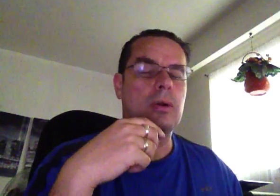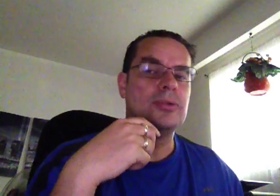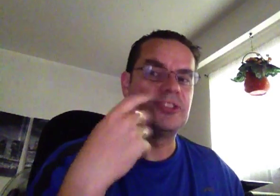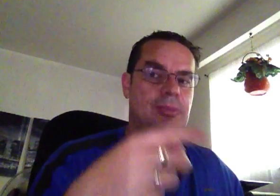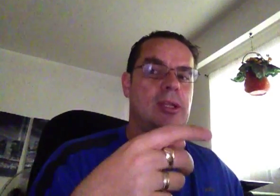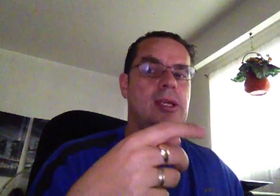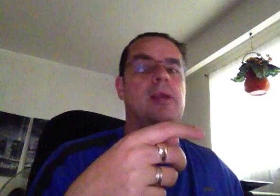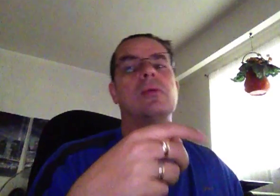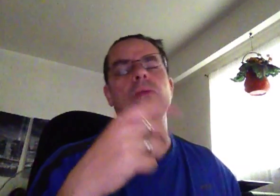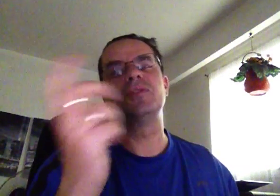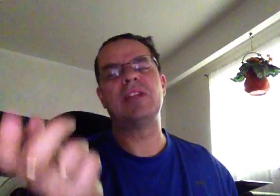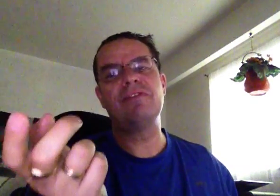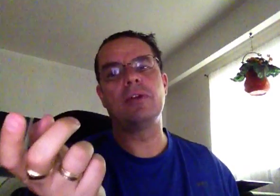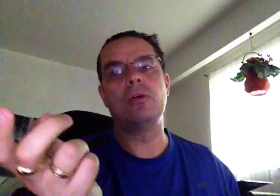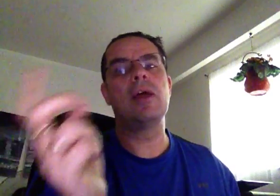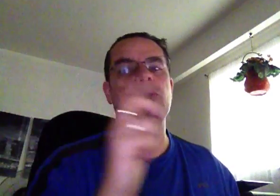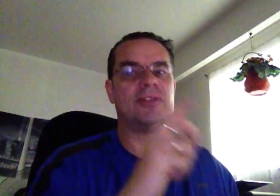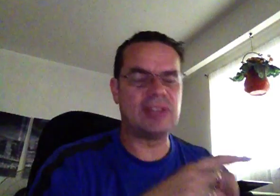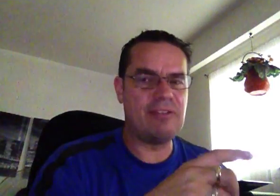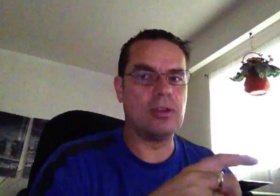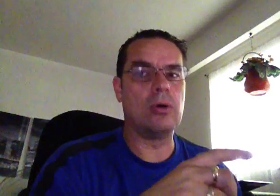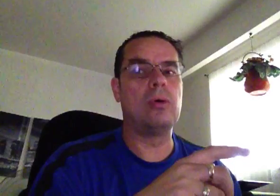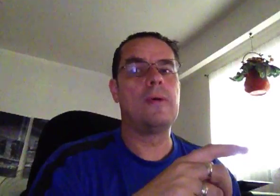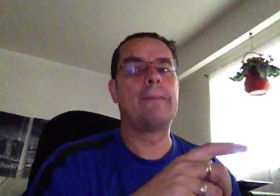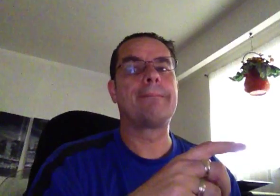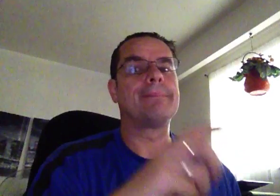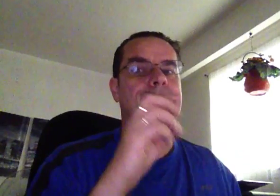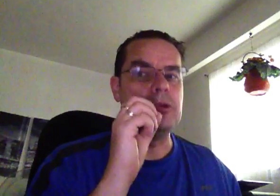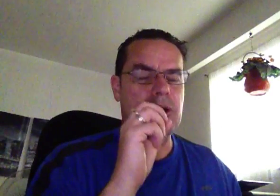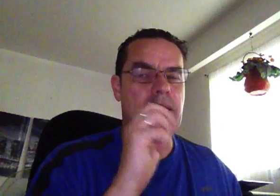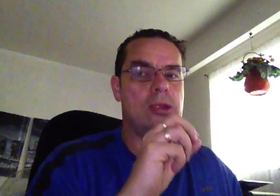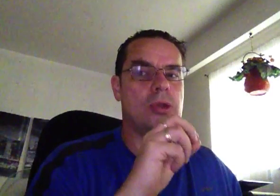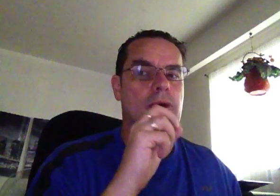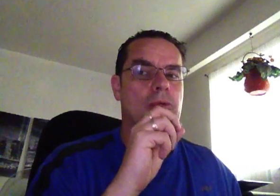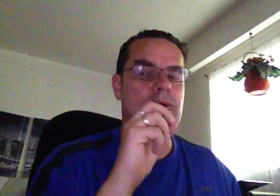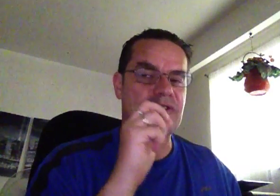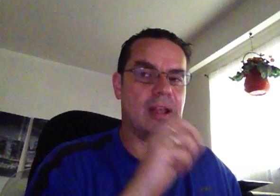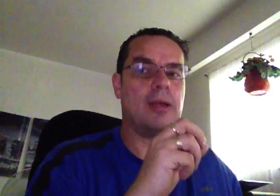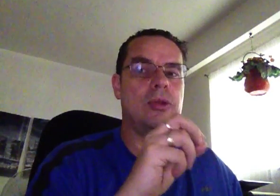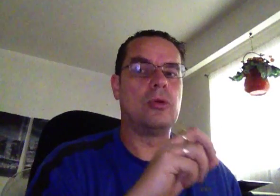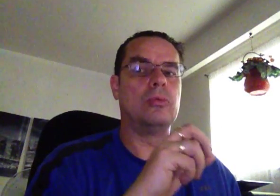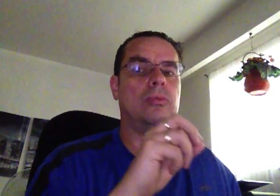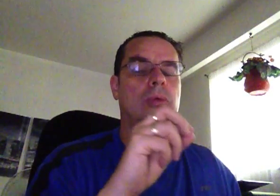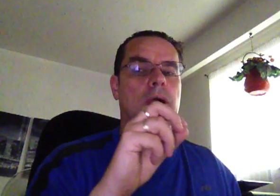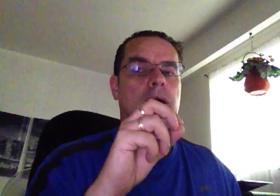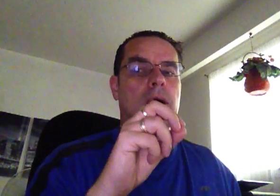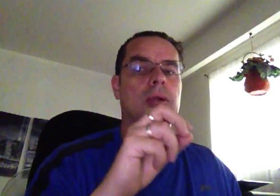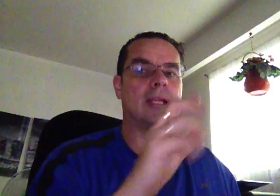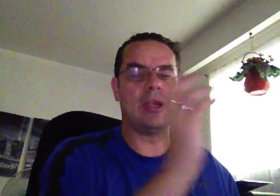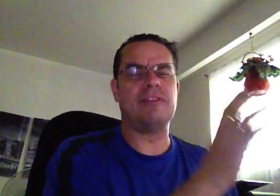Simulink with Stateflow. And with the Stateflow, you can develop your own, you have